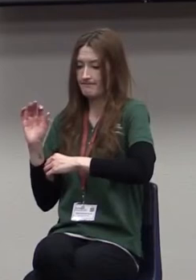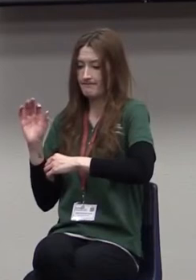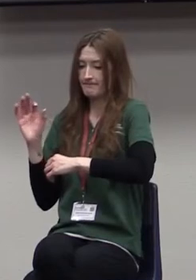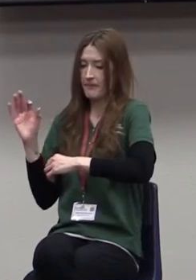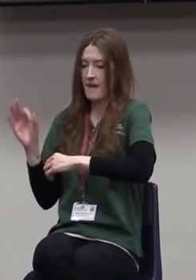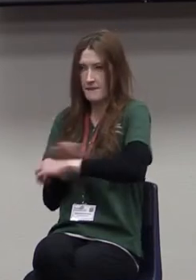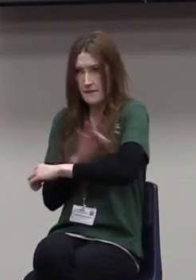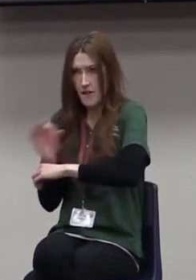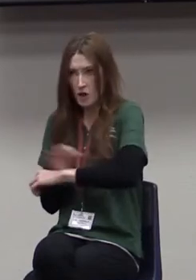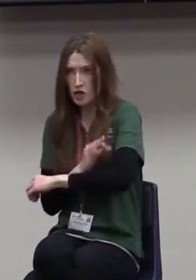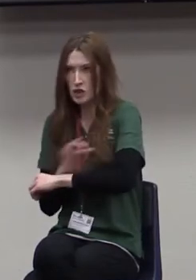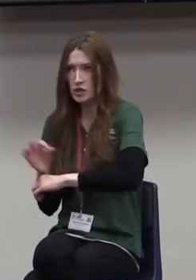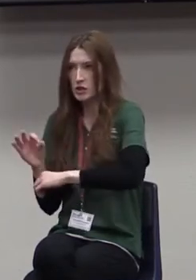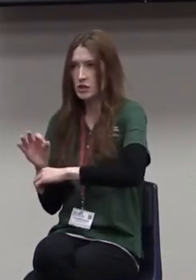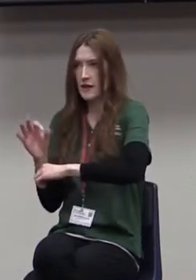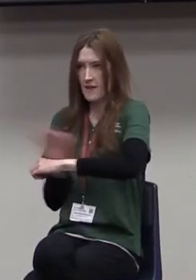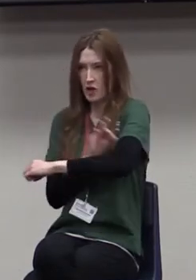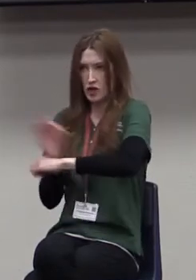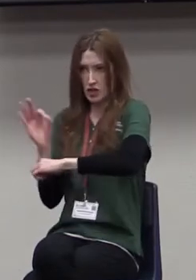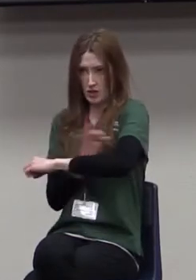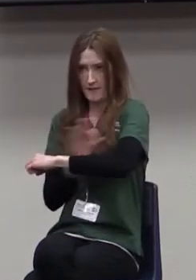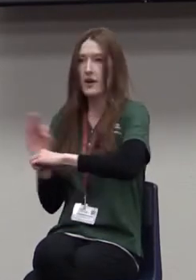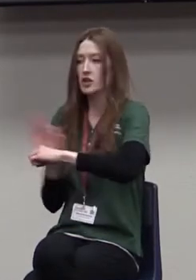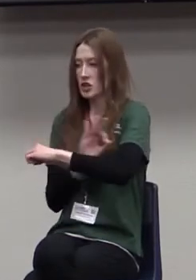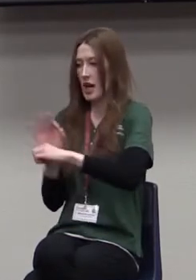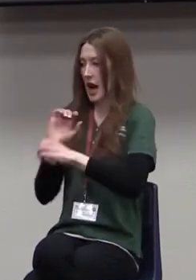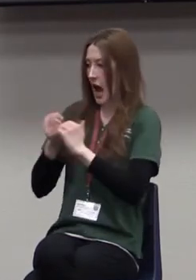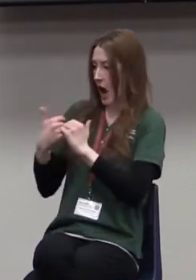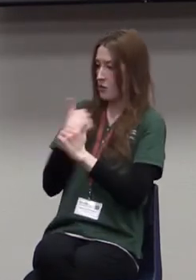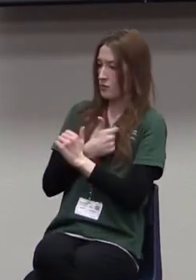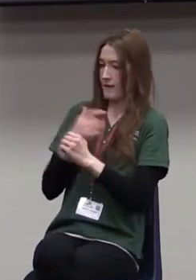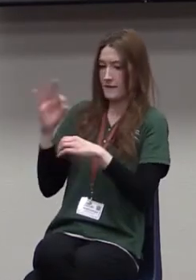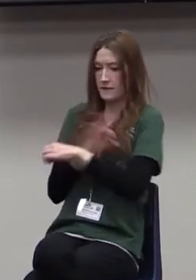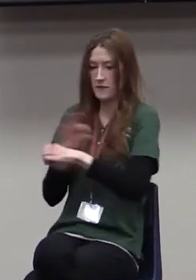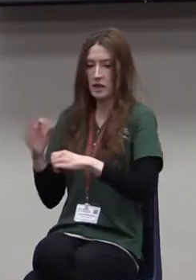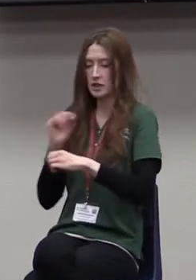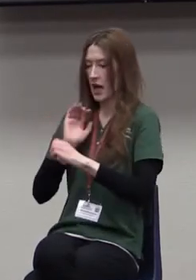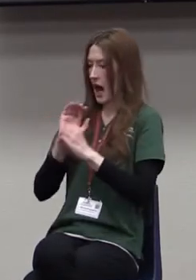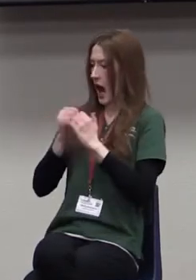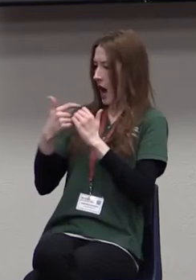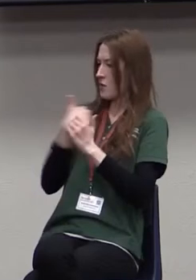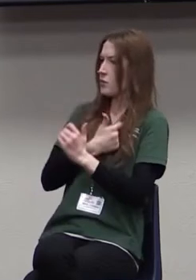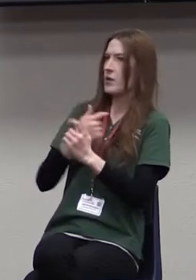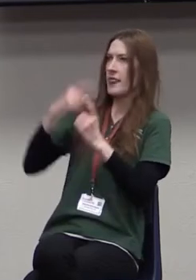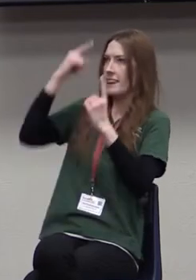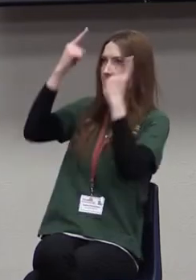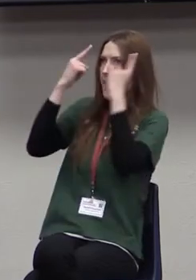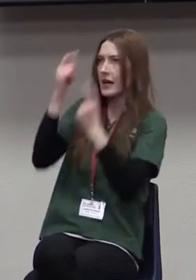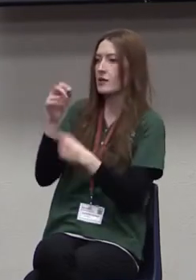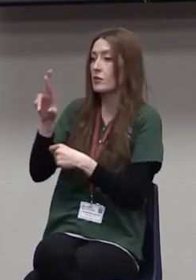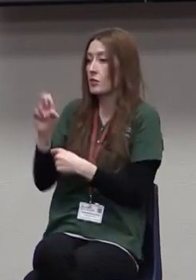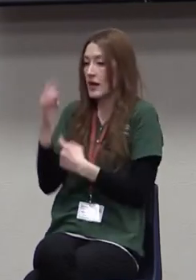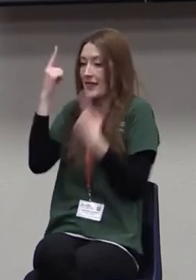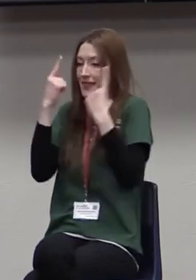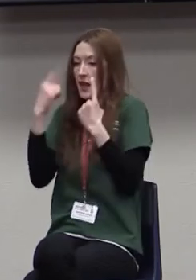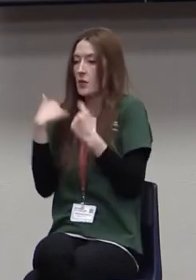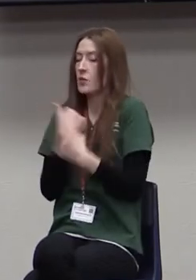we've set up for this organization? And especially when it comes to the church. But not only that, we have to be able to negotiate.